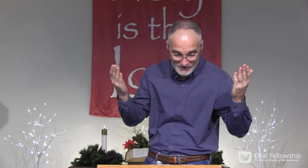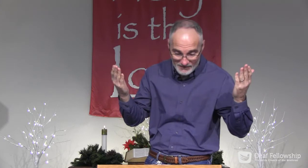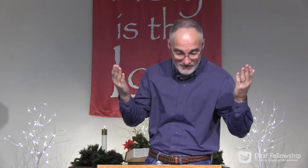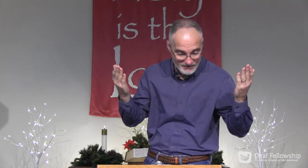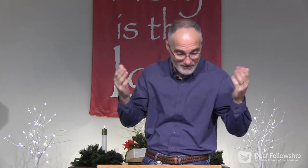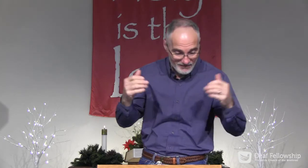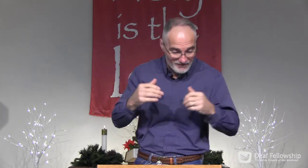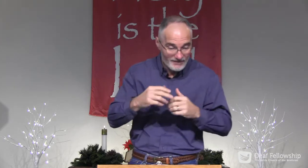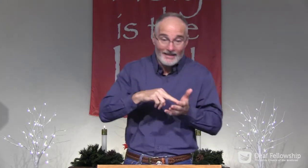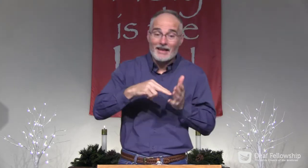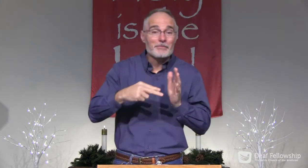sinless,